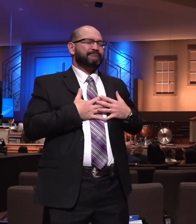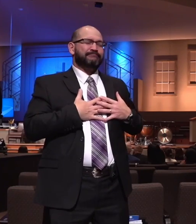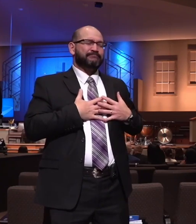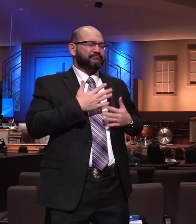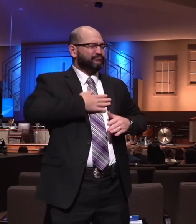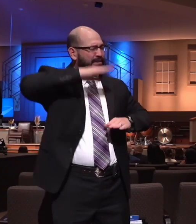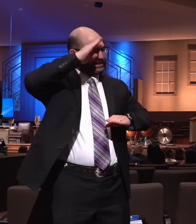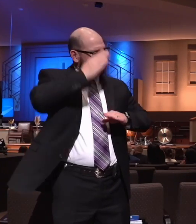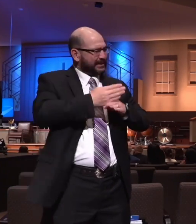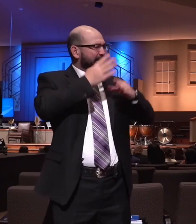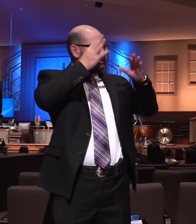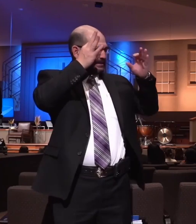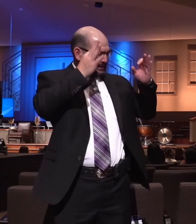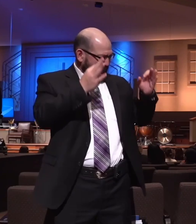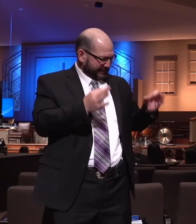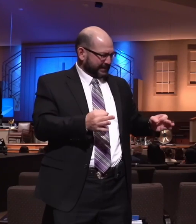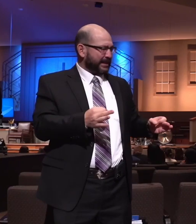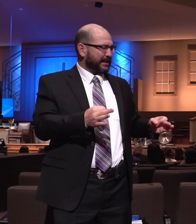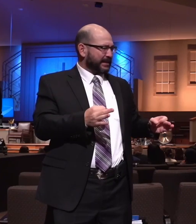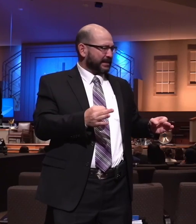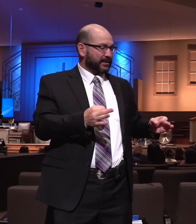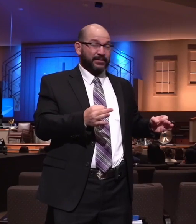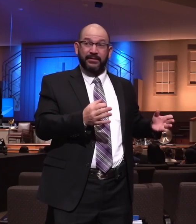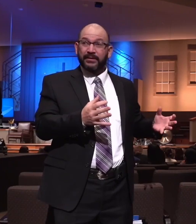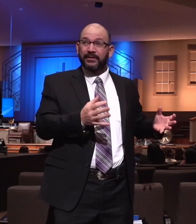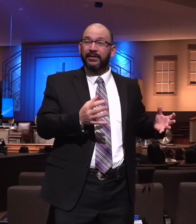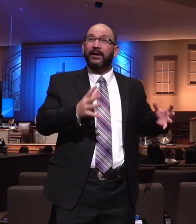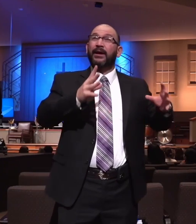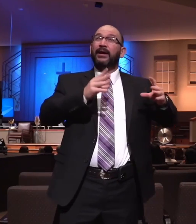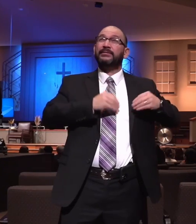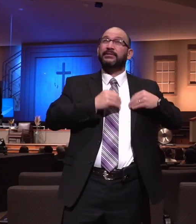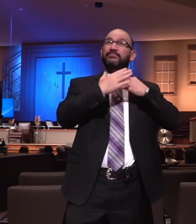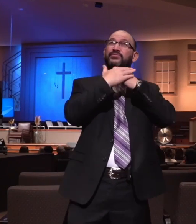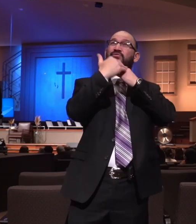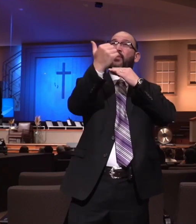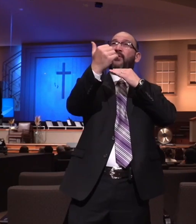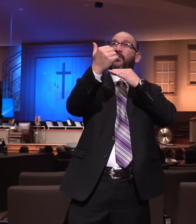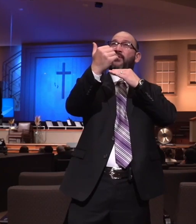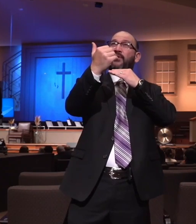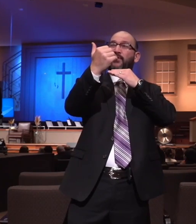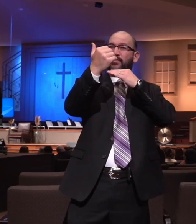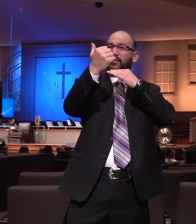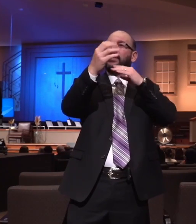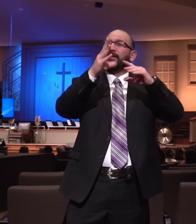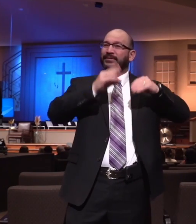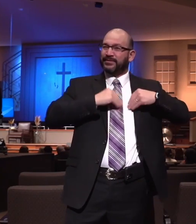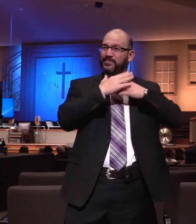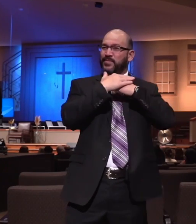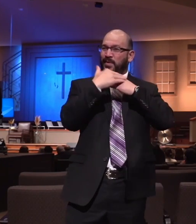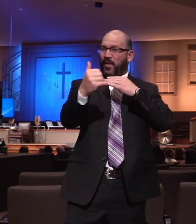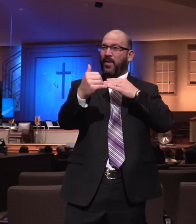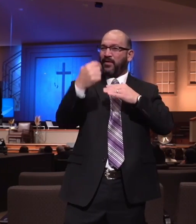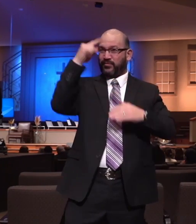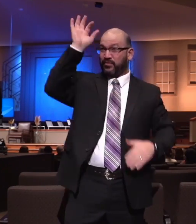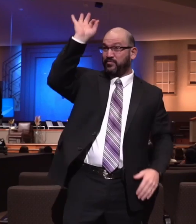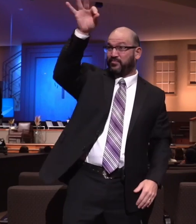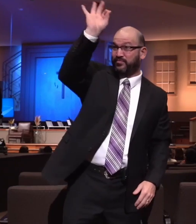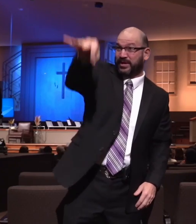of Matthew at the youth conference was called to preach. Called to preach. How many of you know that made his